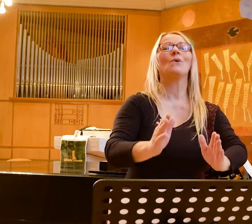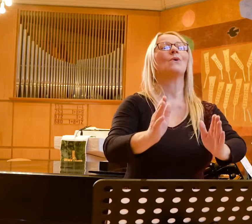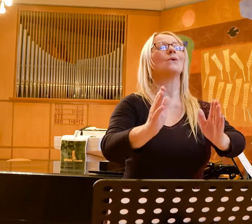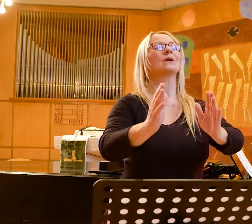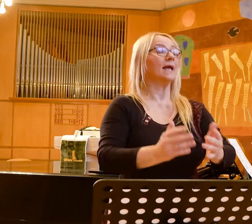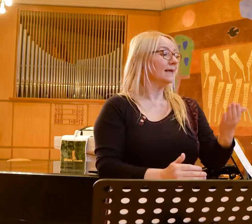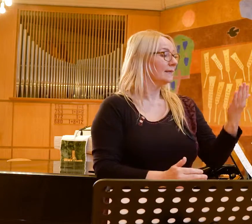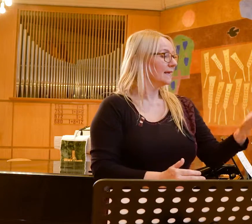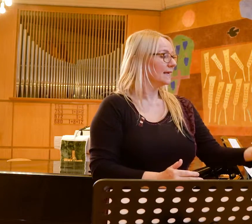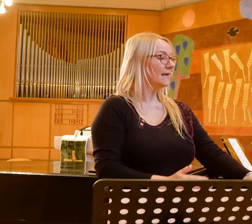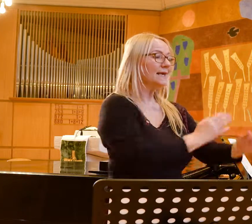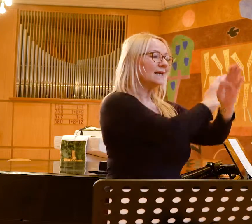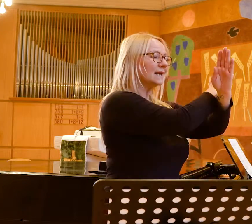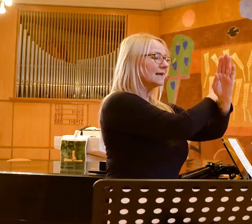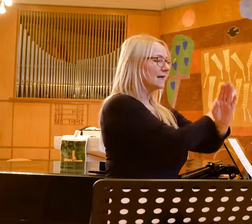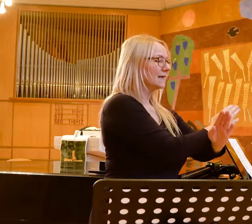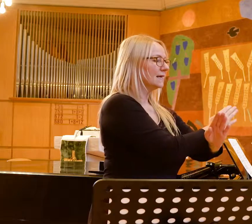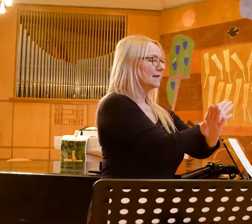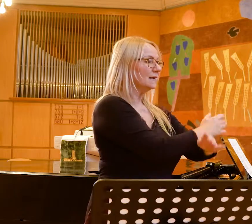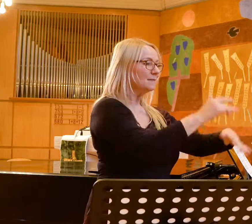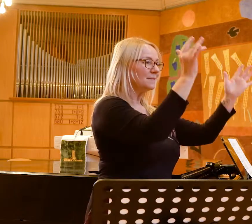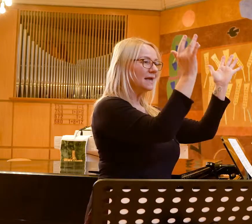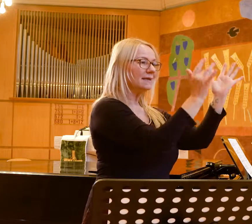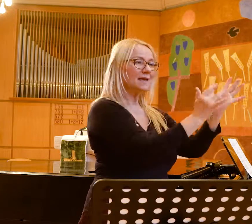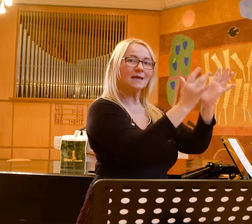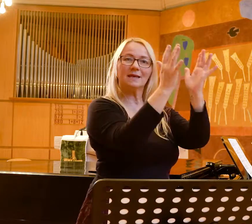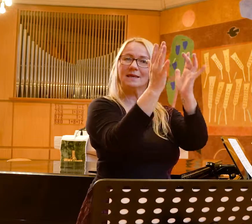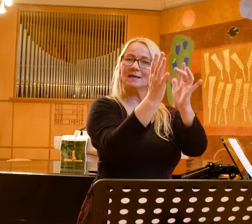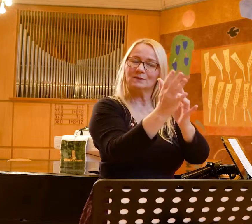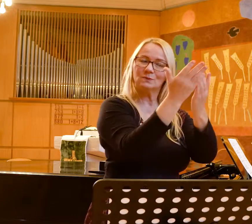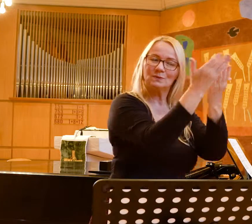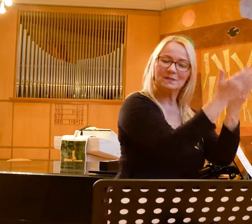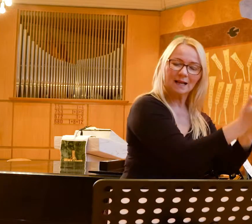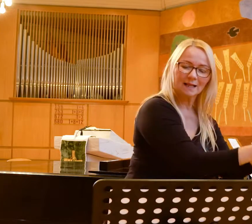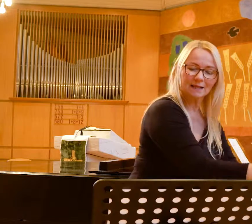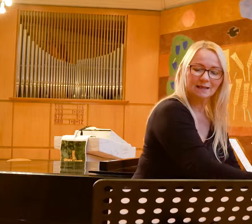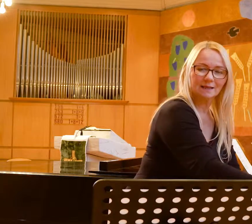Heavenly child in a manger